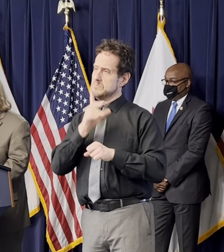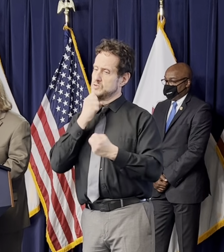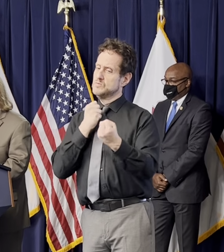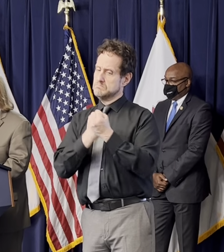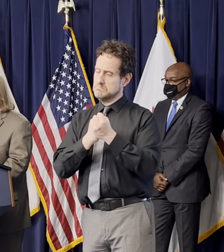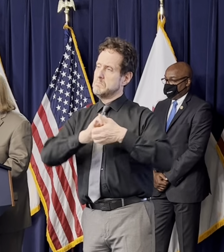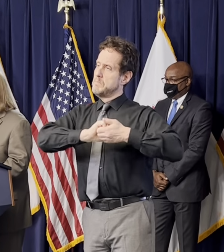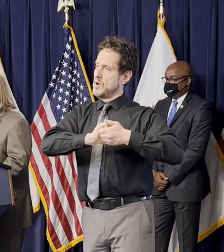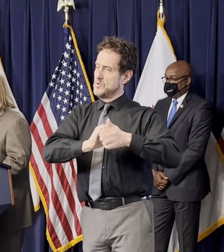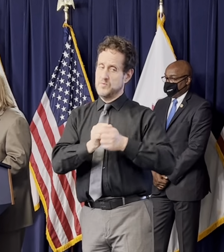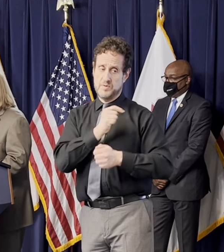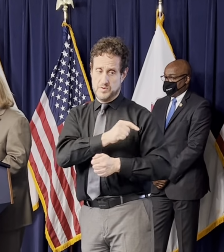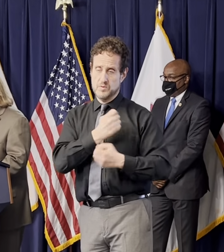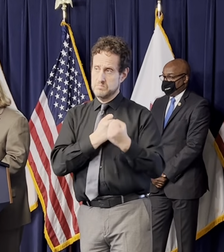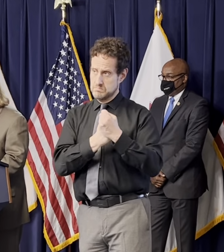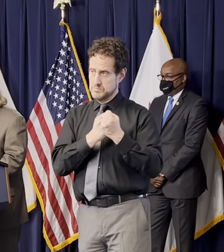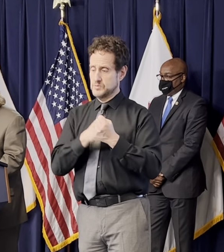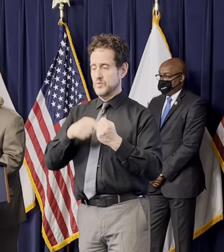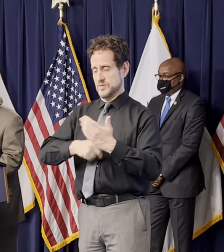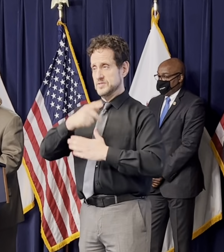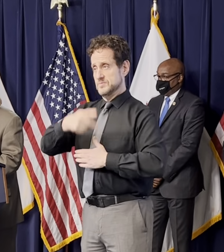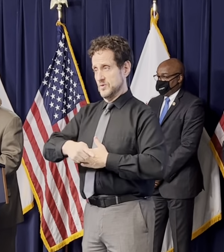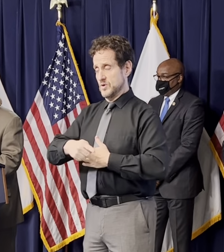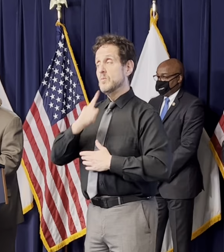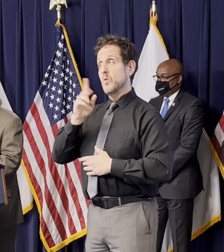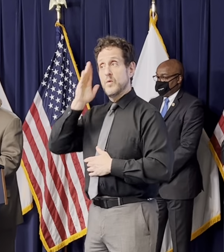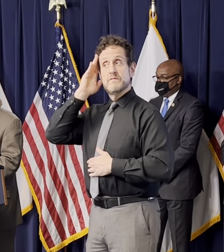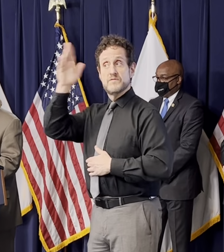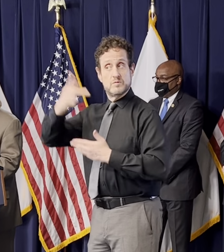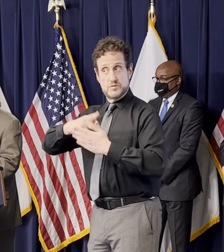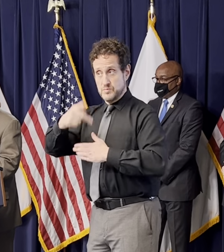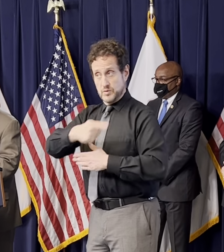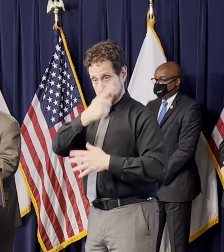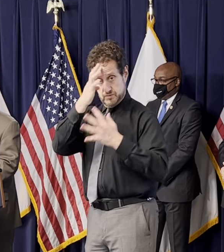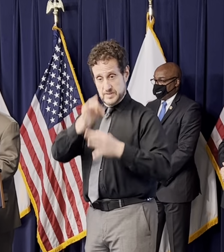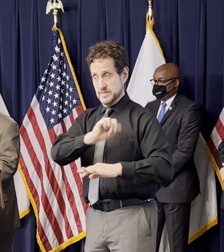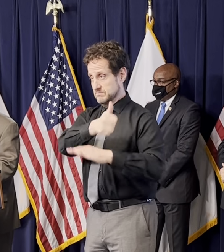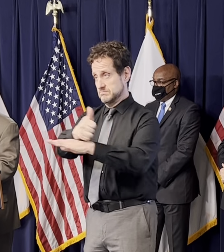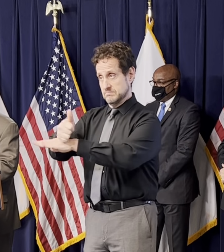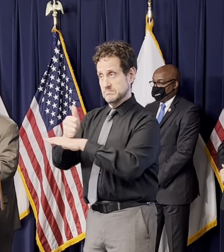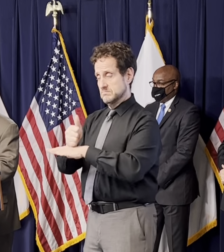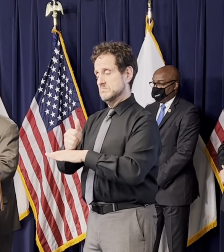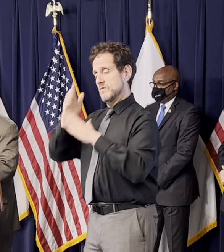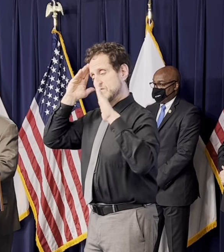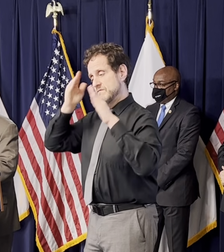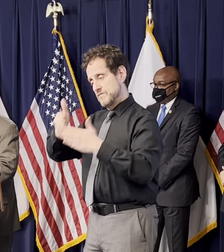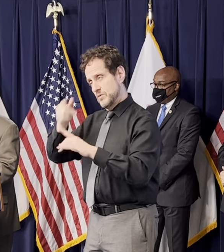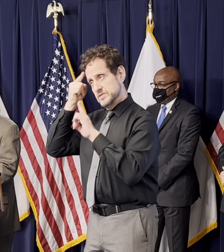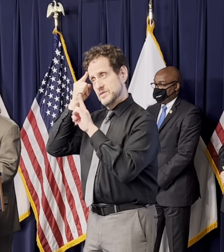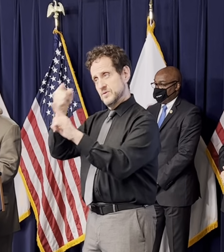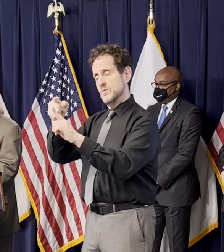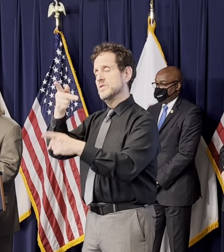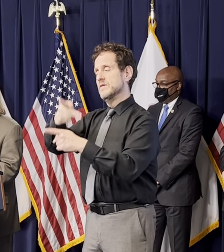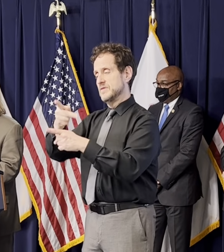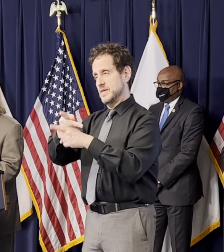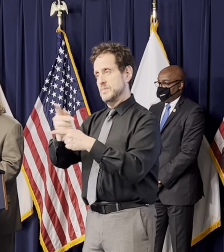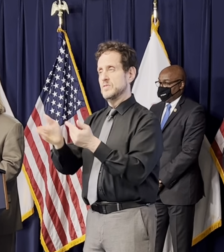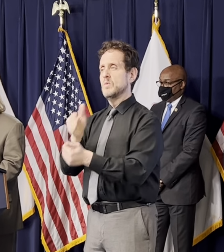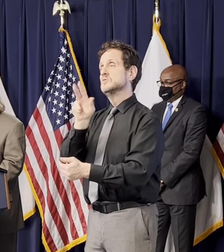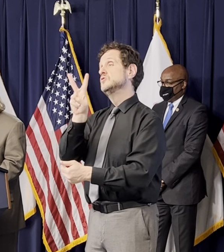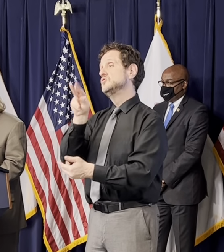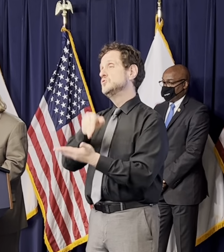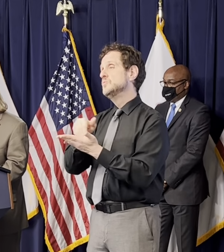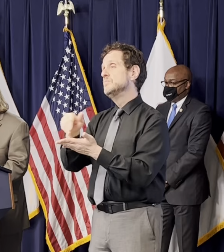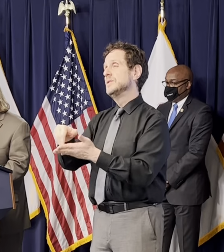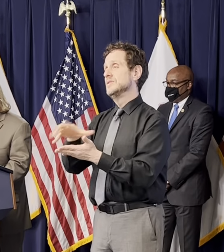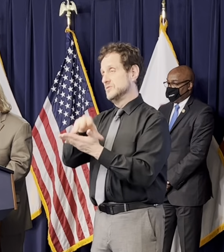to assist with this initiative or future initiatives focused on keeping the nearly two million students